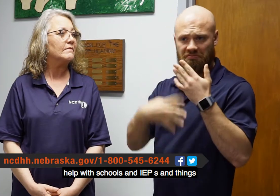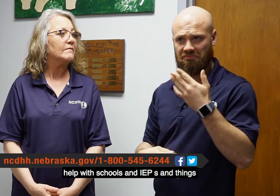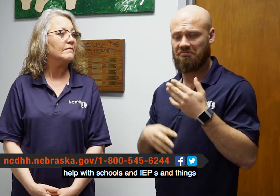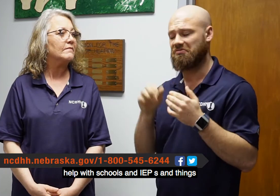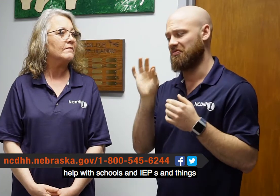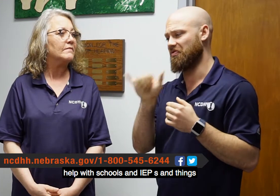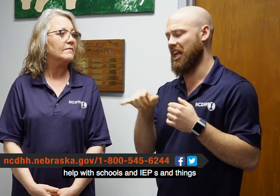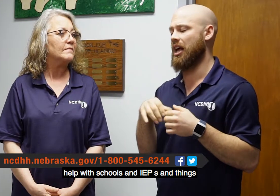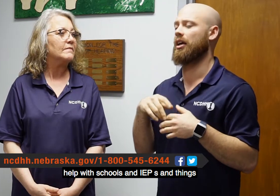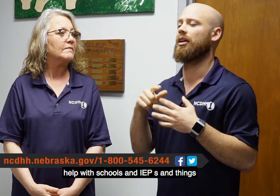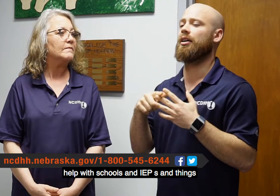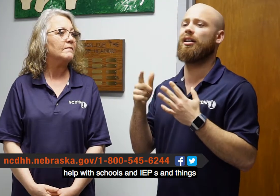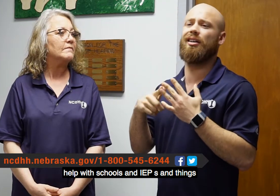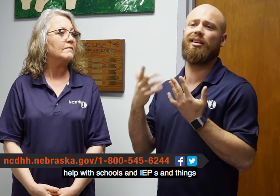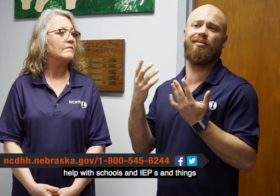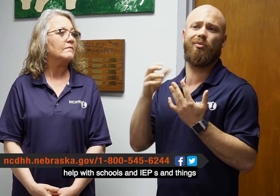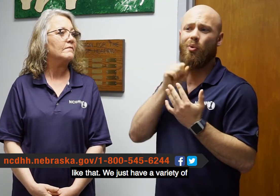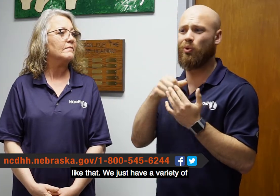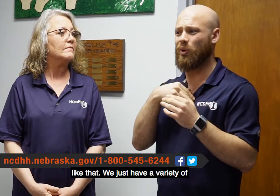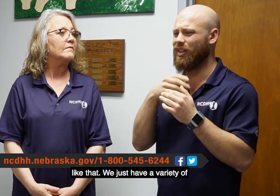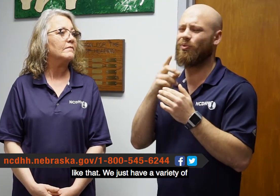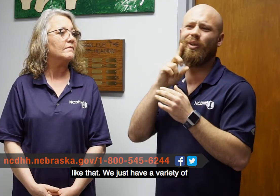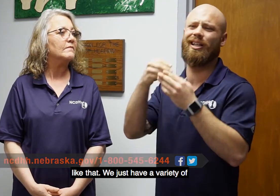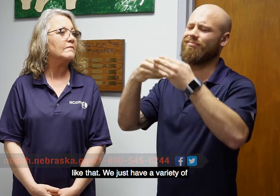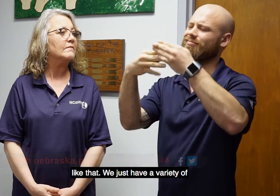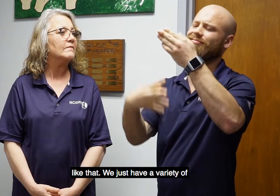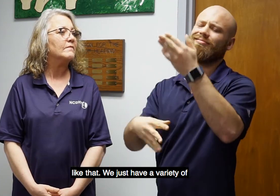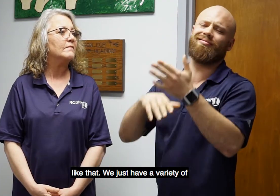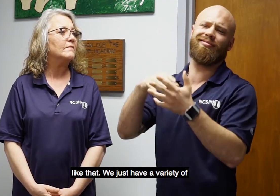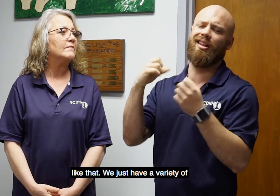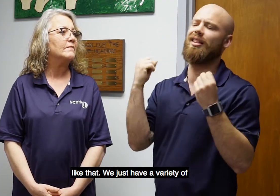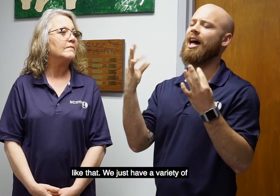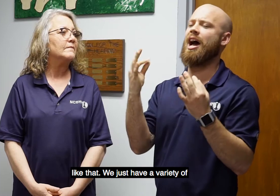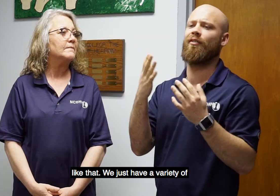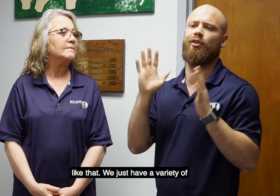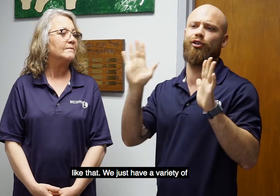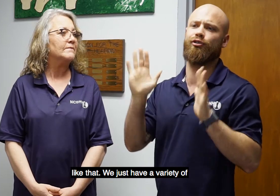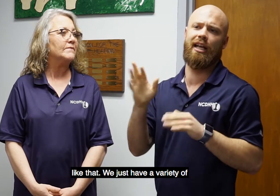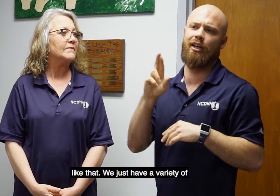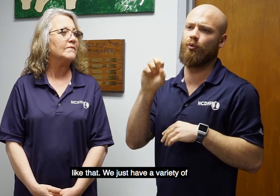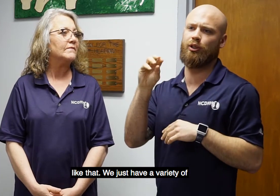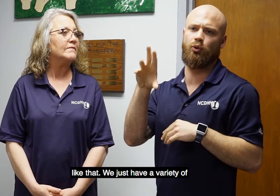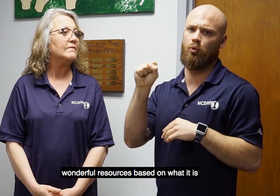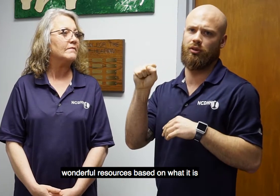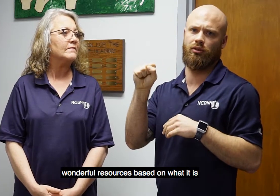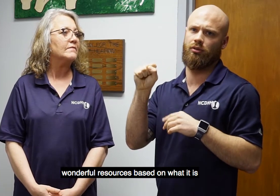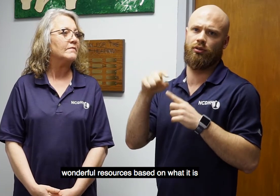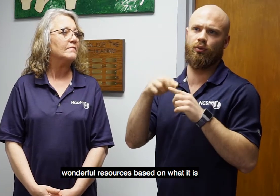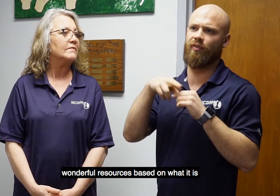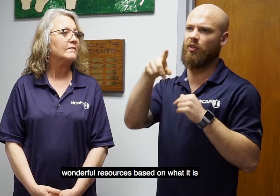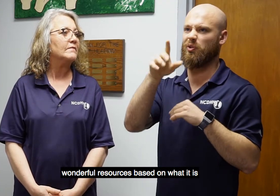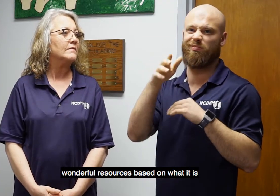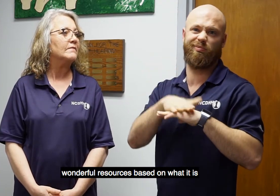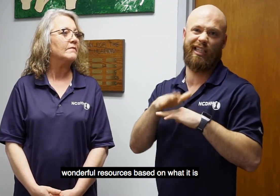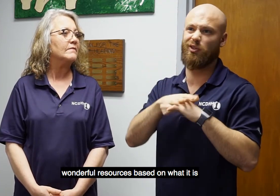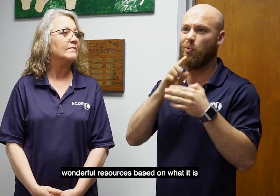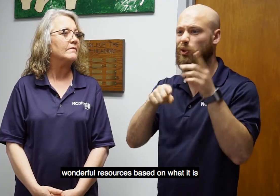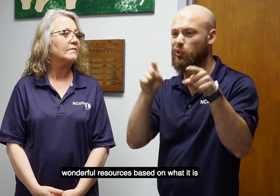IEPs and things like that. We just have a variety of wonderful resources based